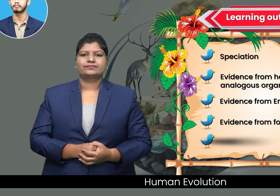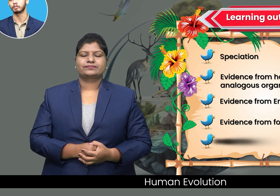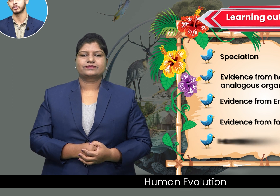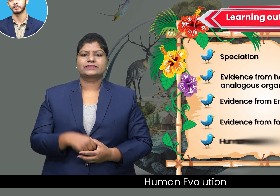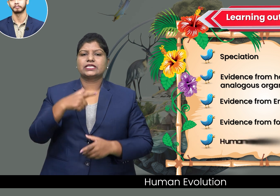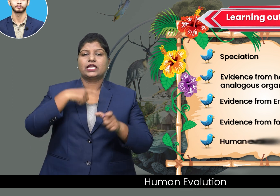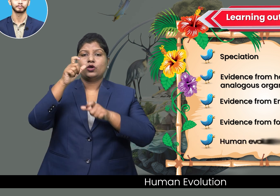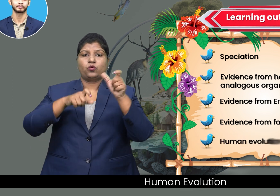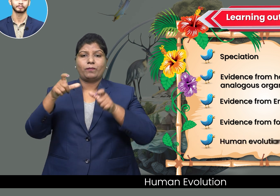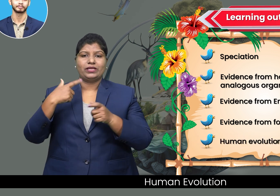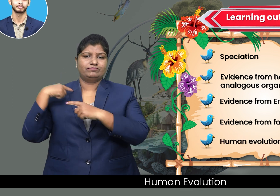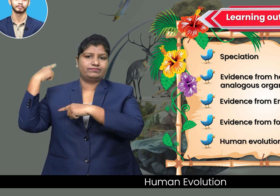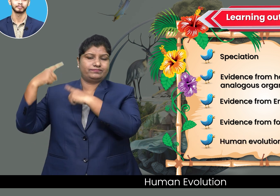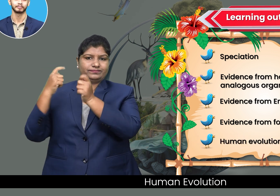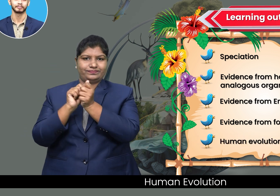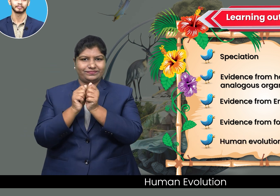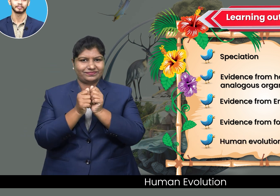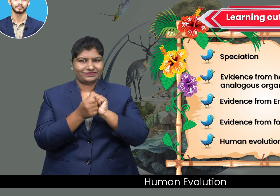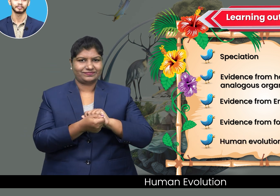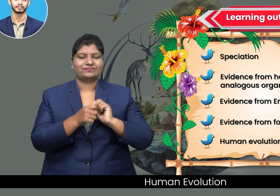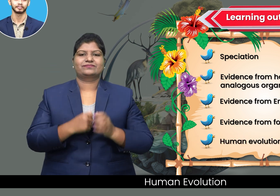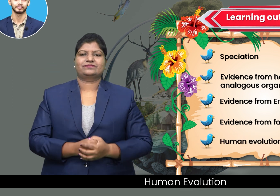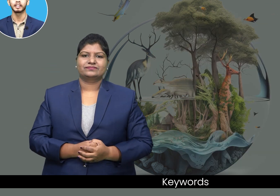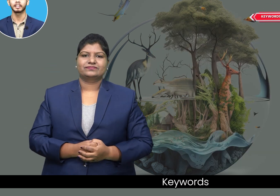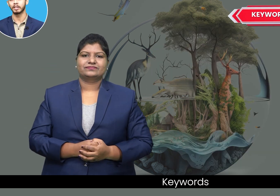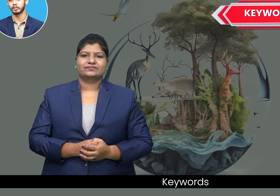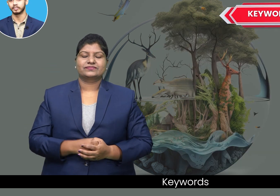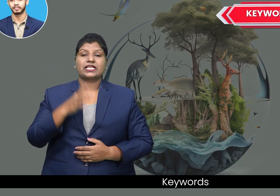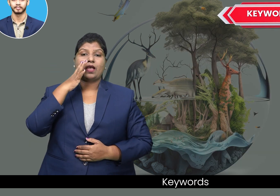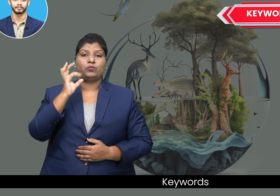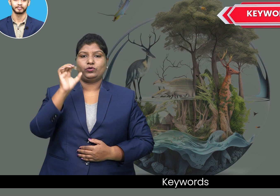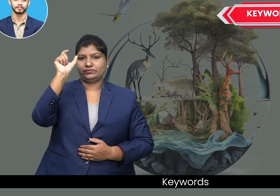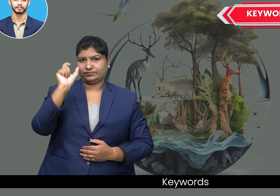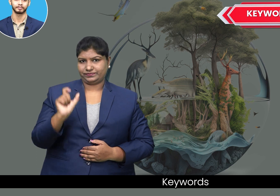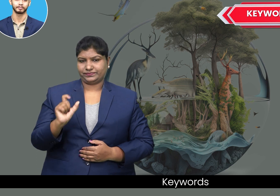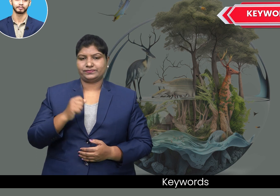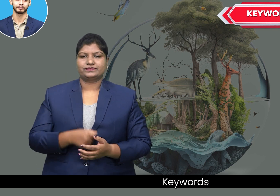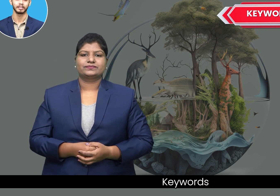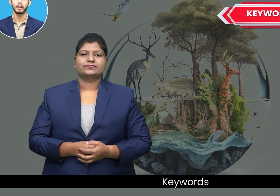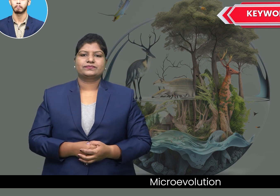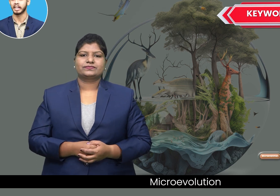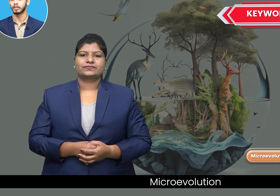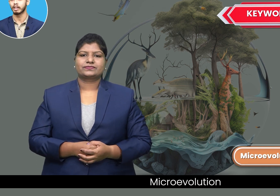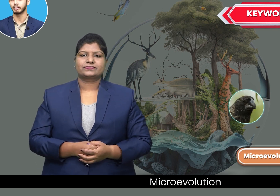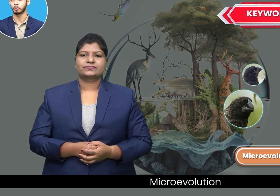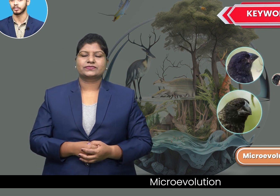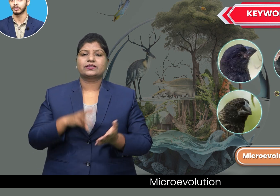evolution keywords microevolution